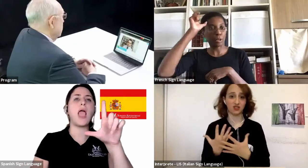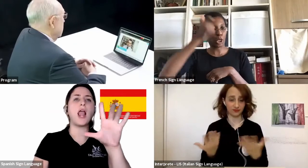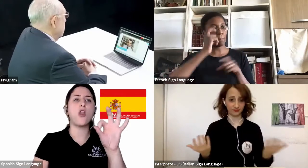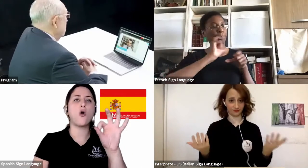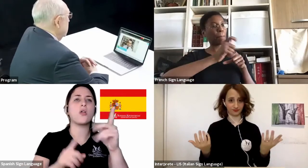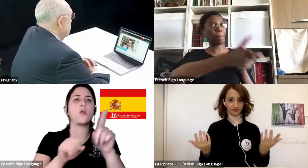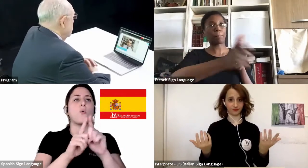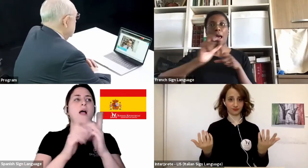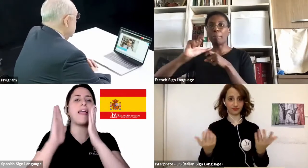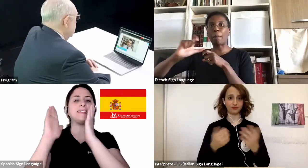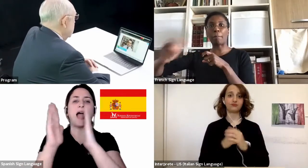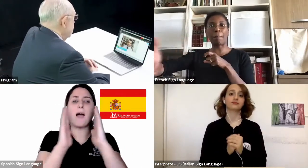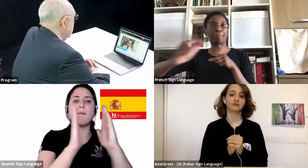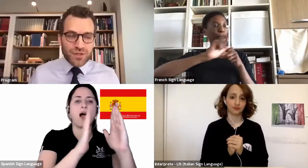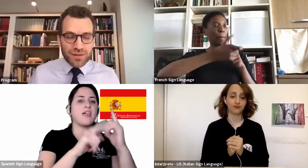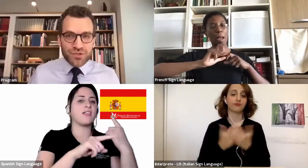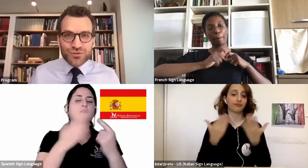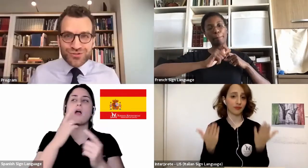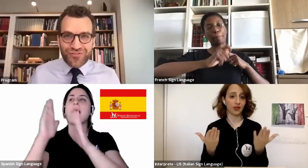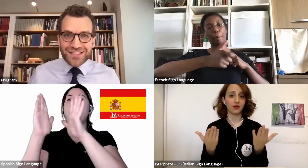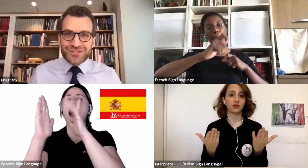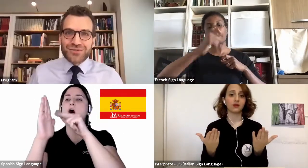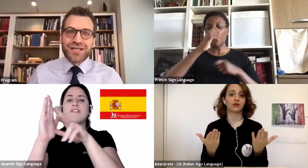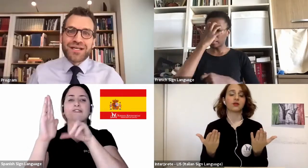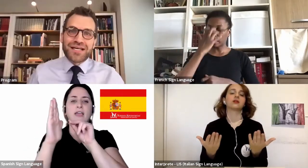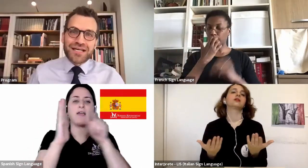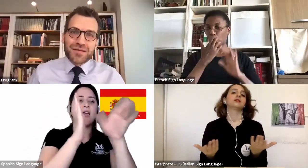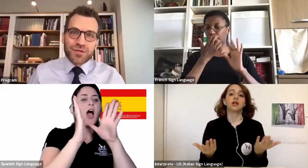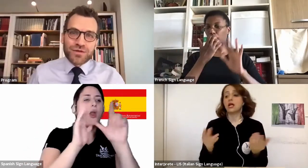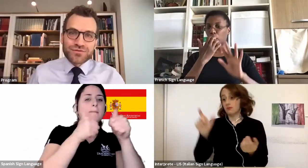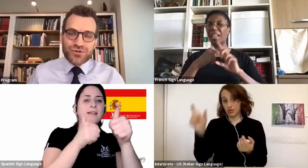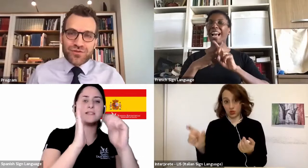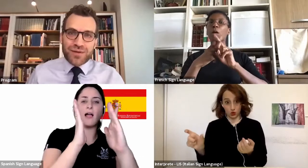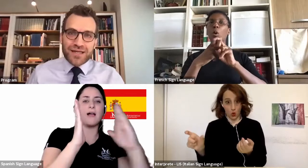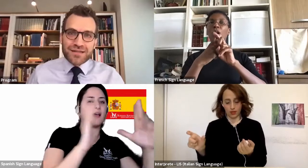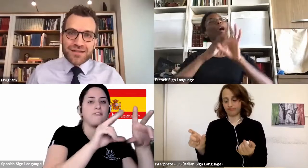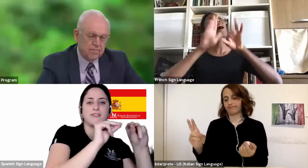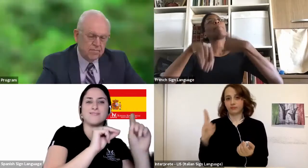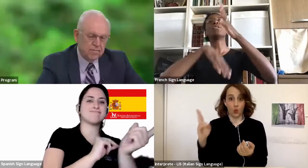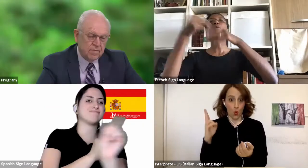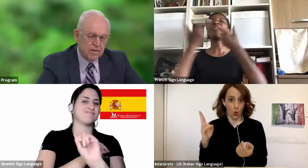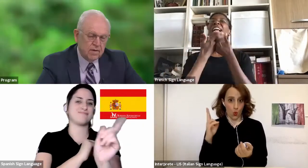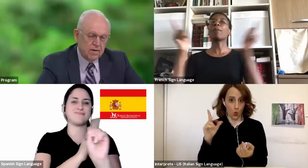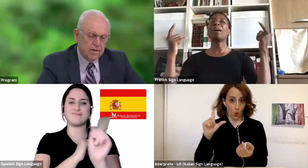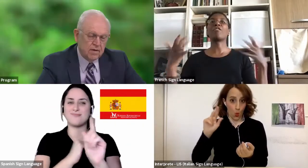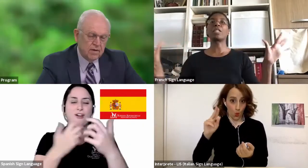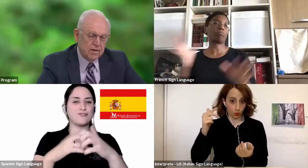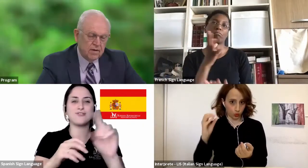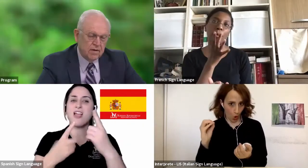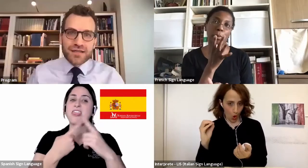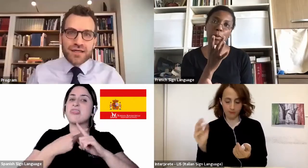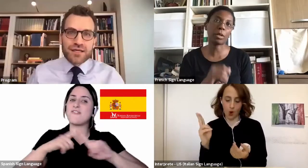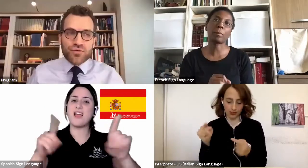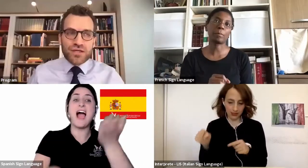over with it. That's not how grief works. One may be used to think so. But we've sort of abandoned that kind of